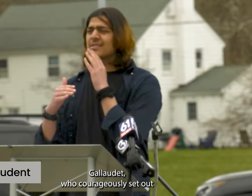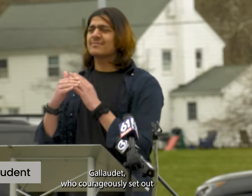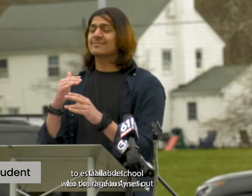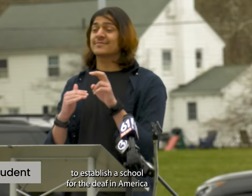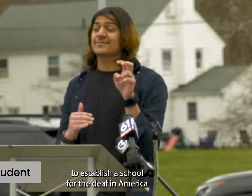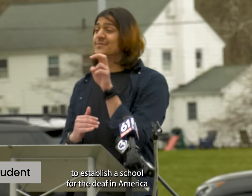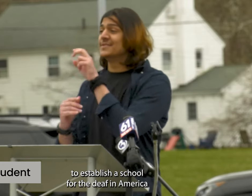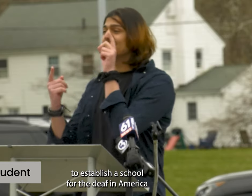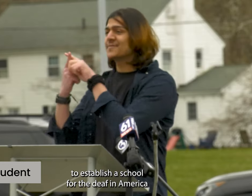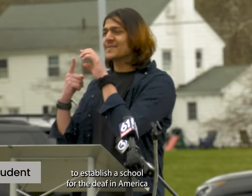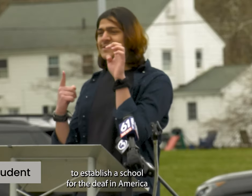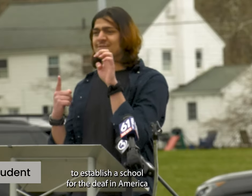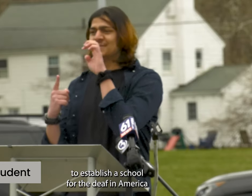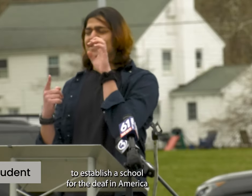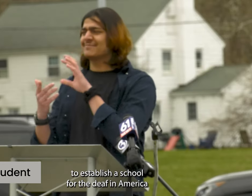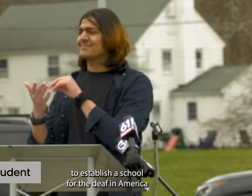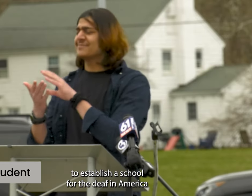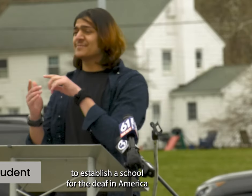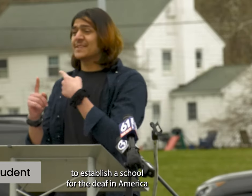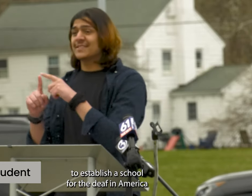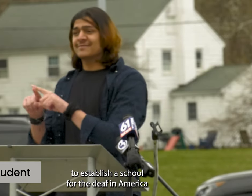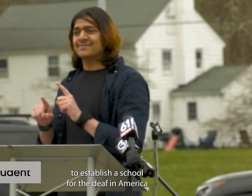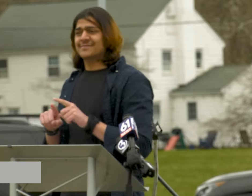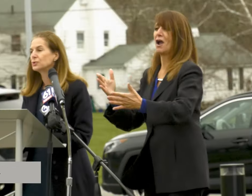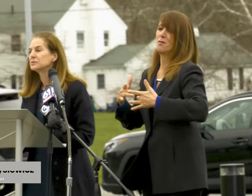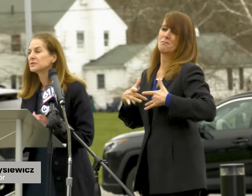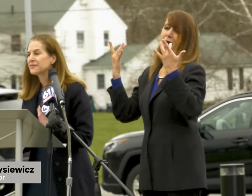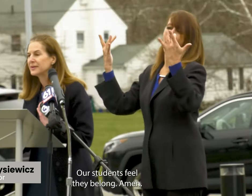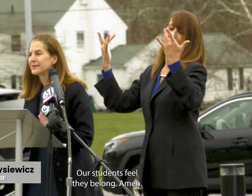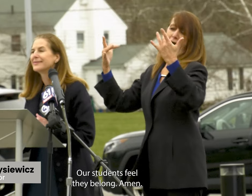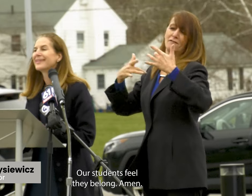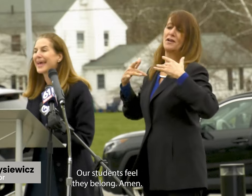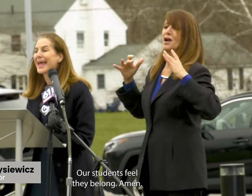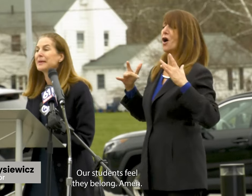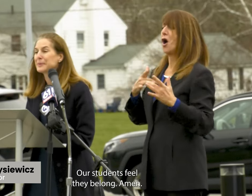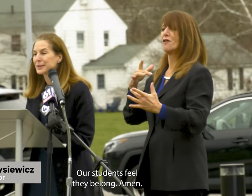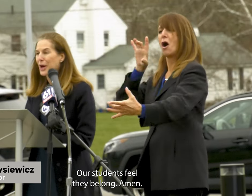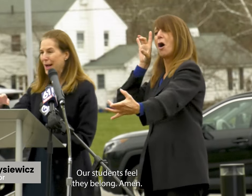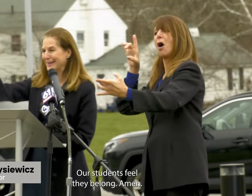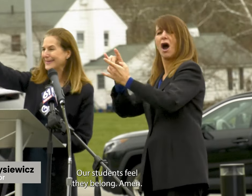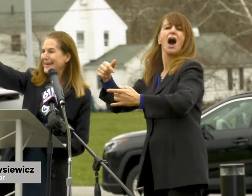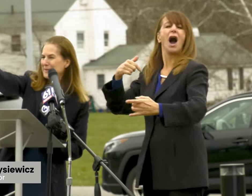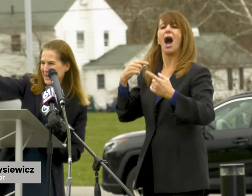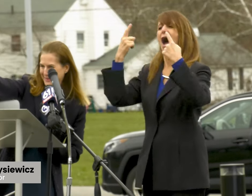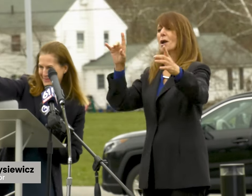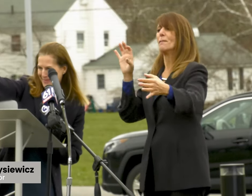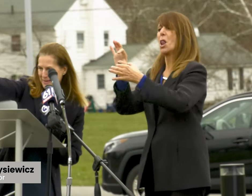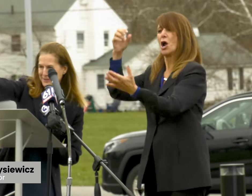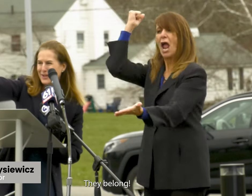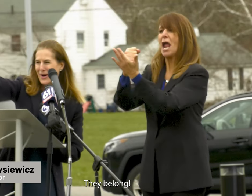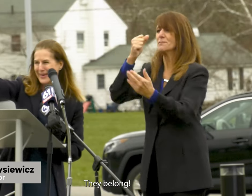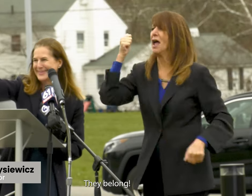set out to establish a school for the deaf in America. Students feel they belong. Amen.